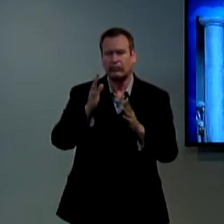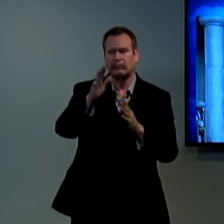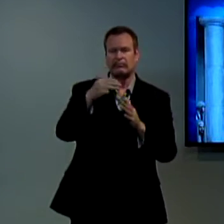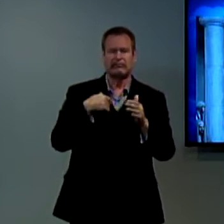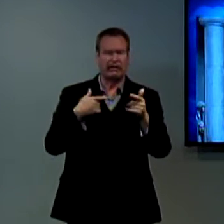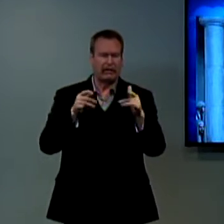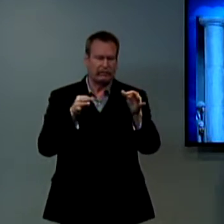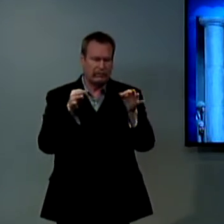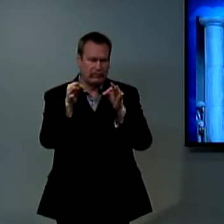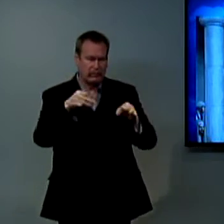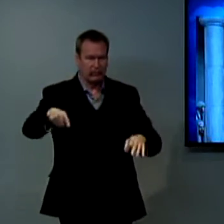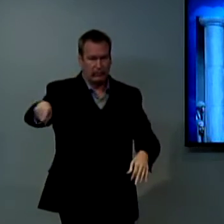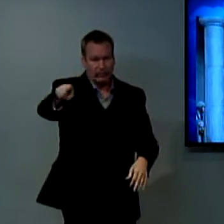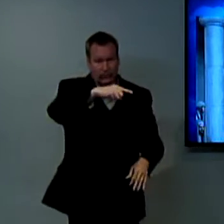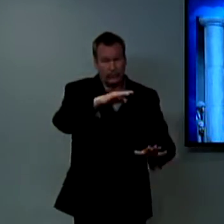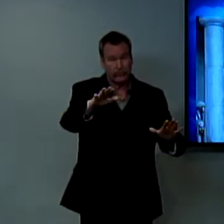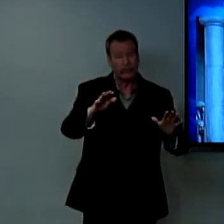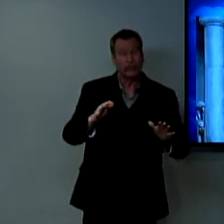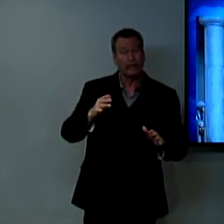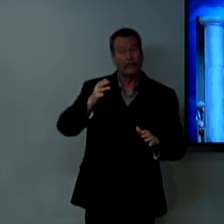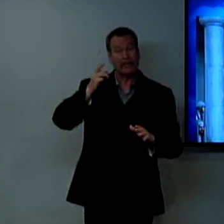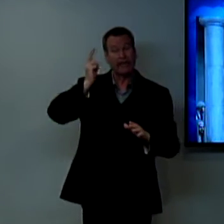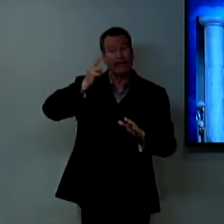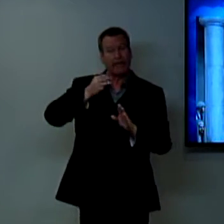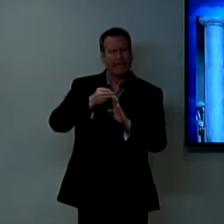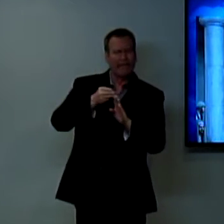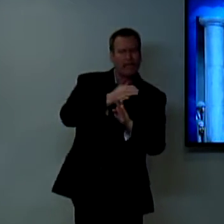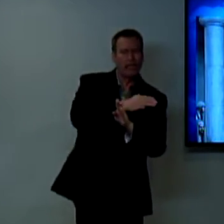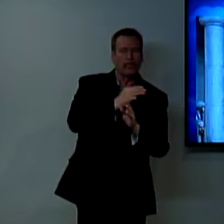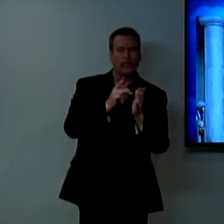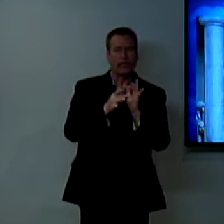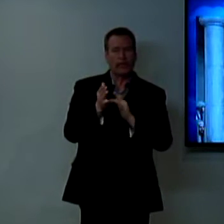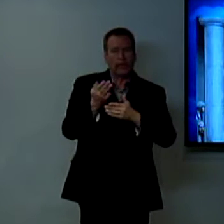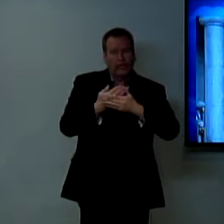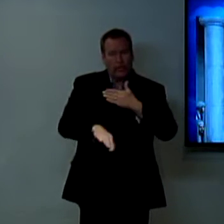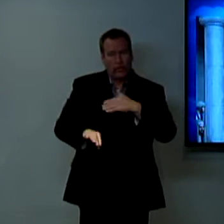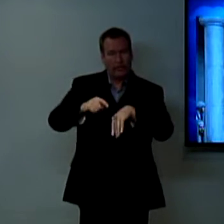and you know you may wonder how it is that they actually got starving but historically